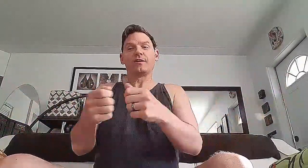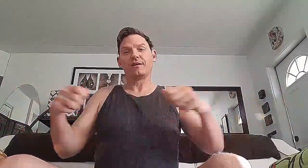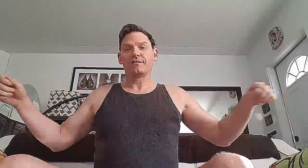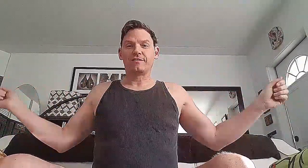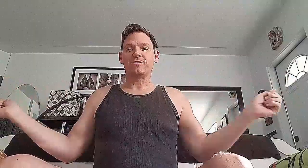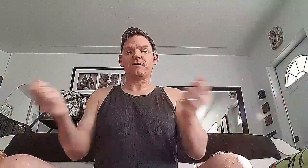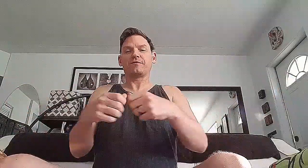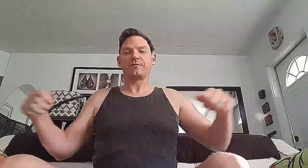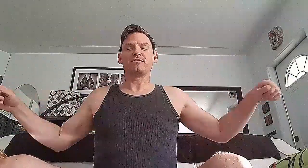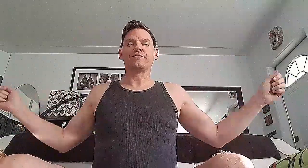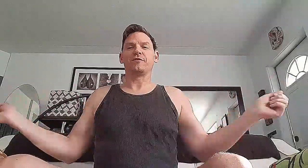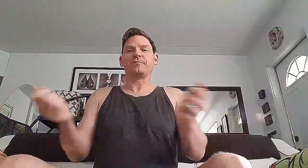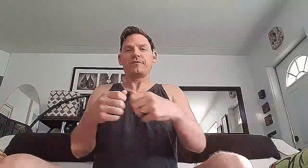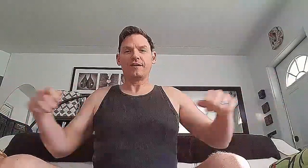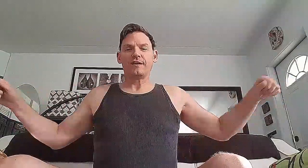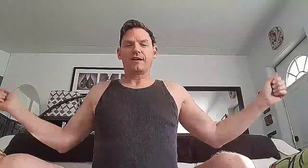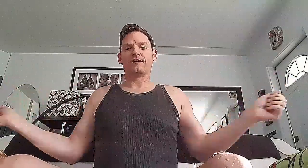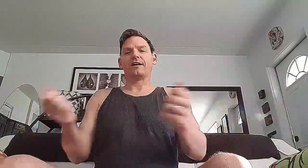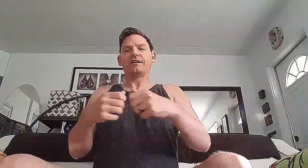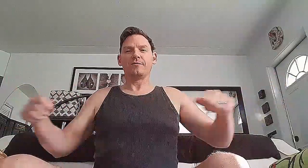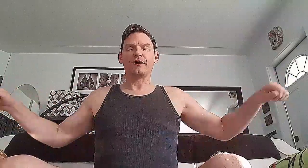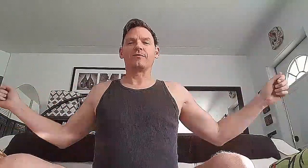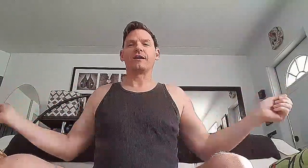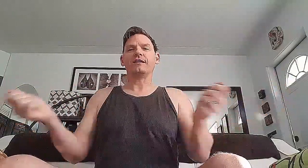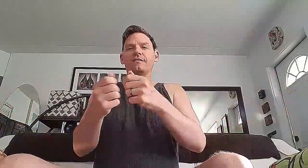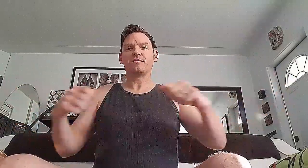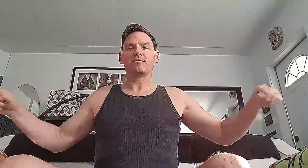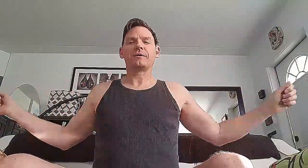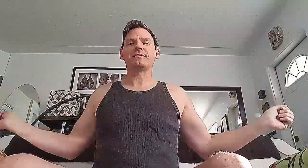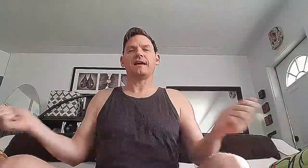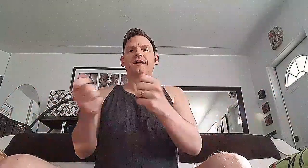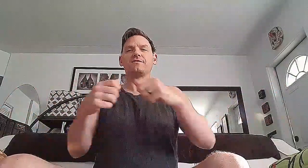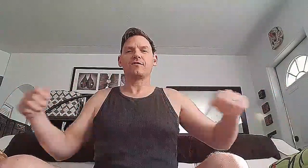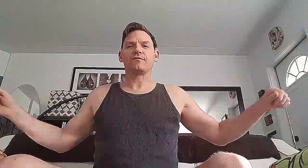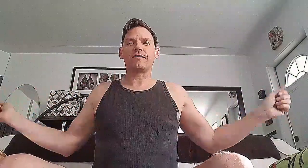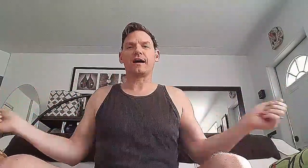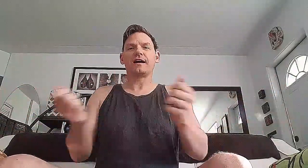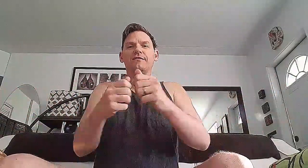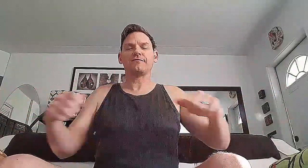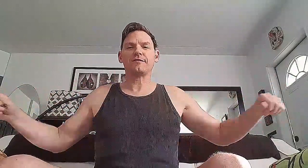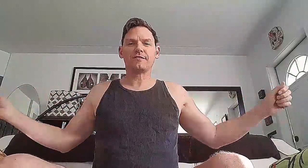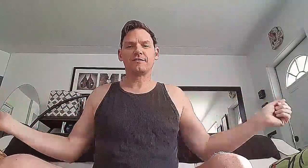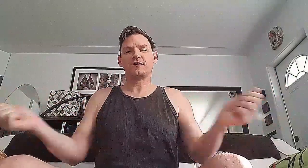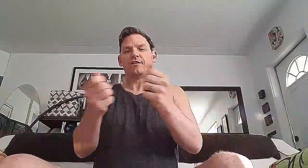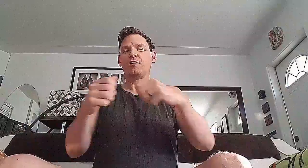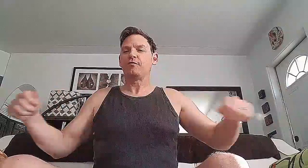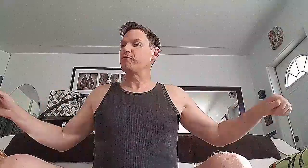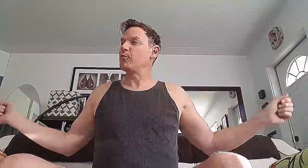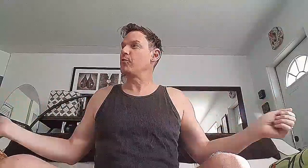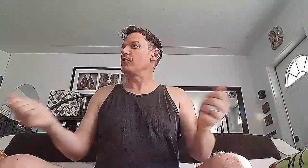you have something to do. All right. Here we go. Ready? We're about to end. So five, four,